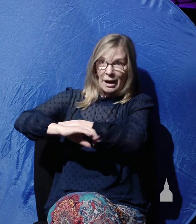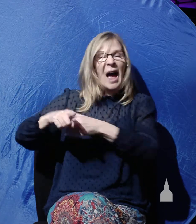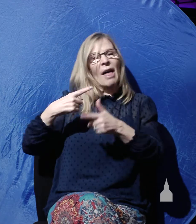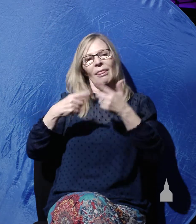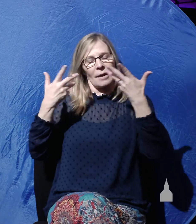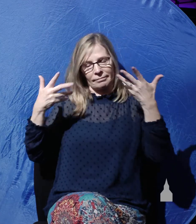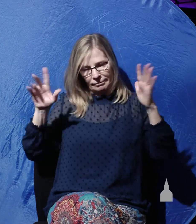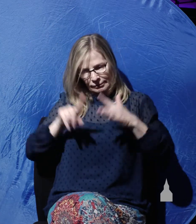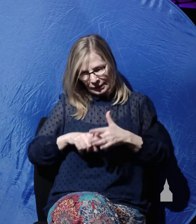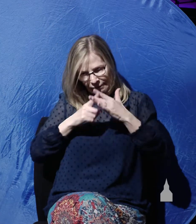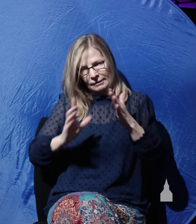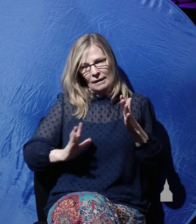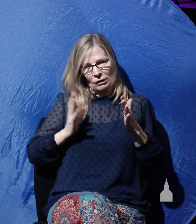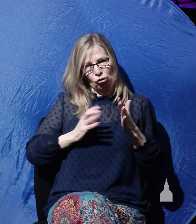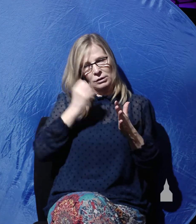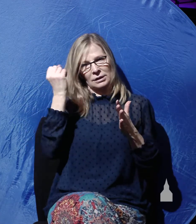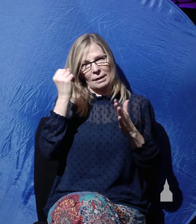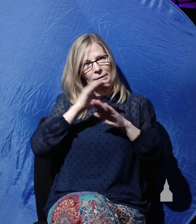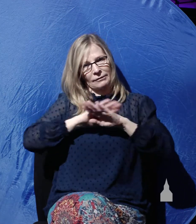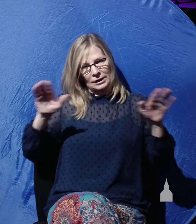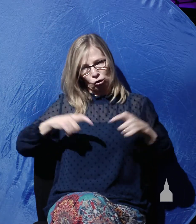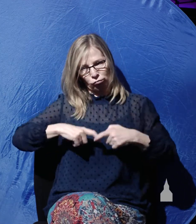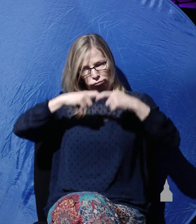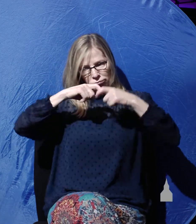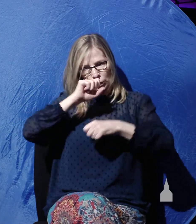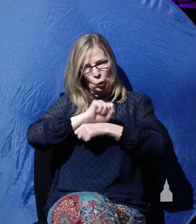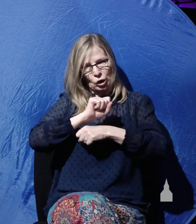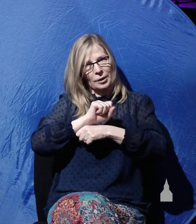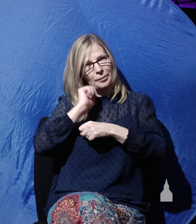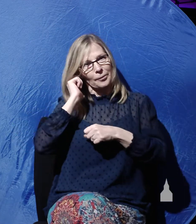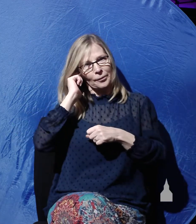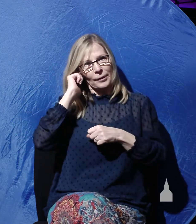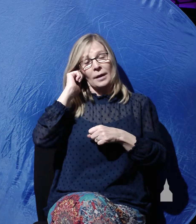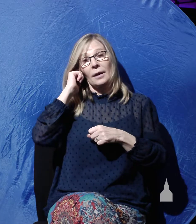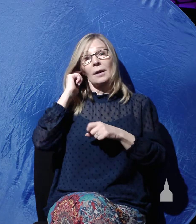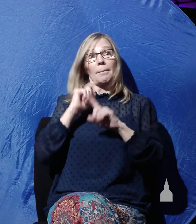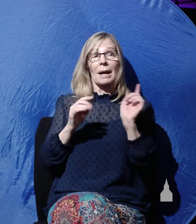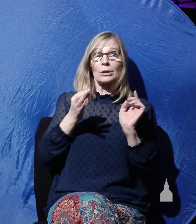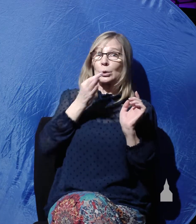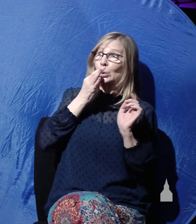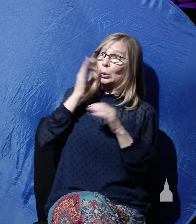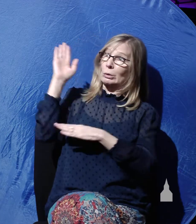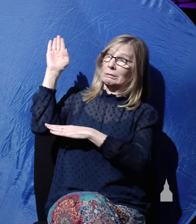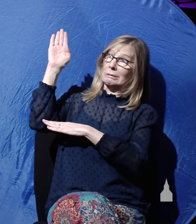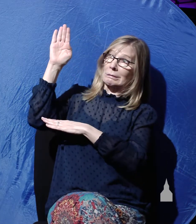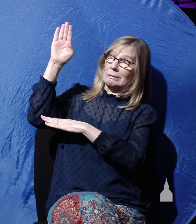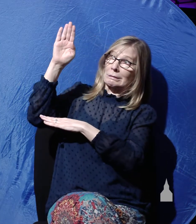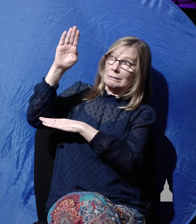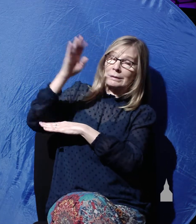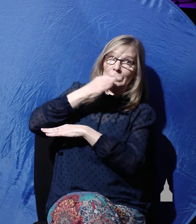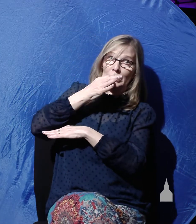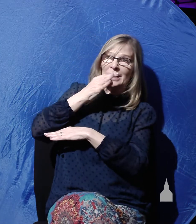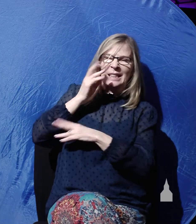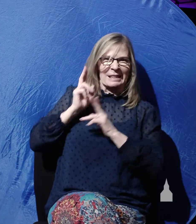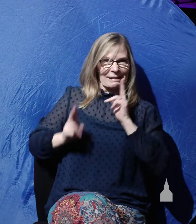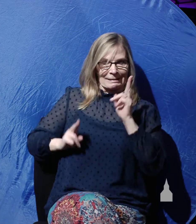would begin when all work would cease. But the sun would be setting soon, it hadn't yet, and they had to rush with